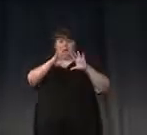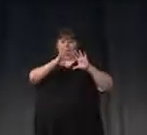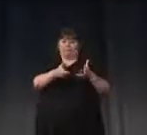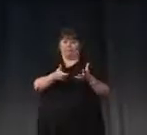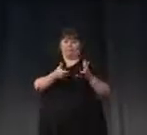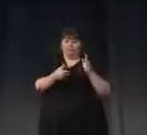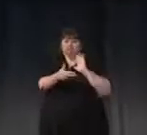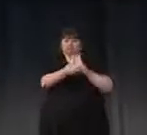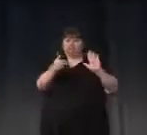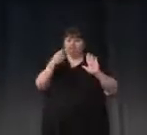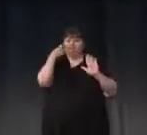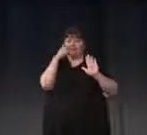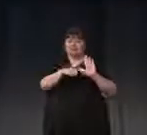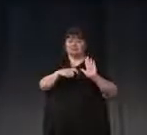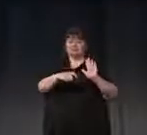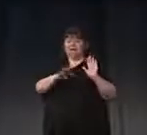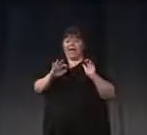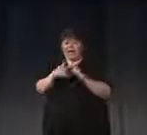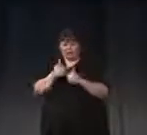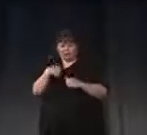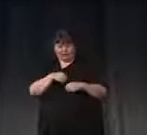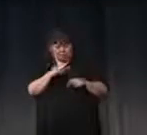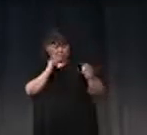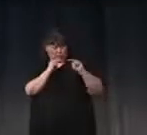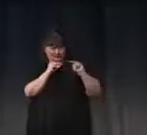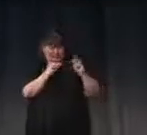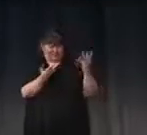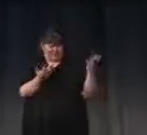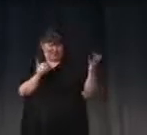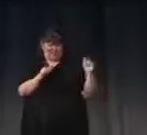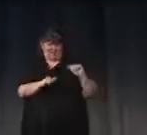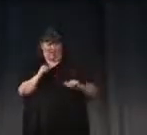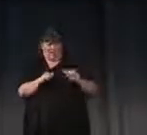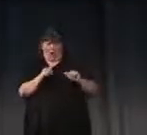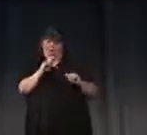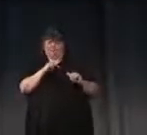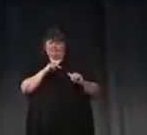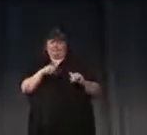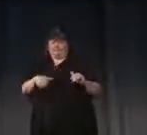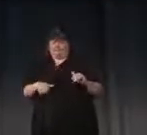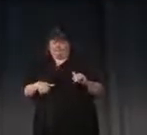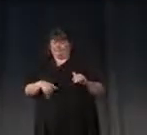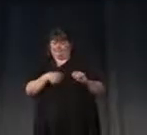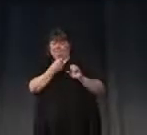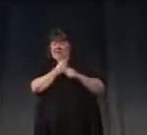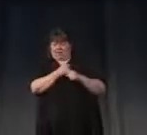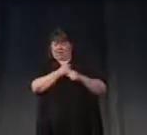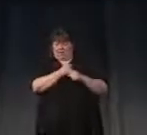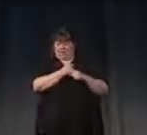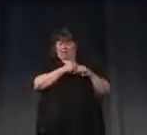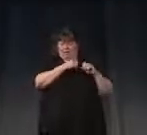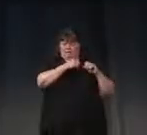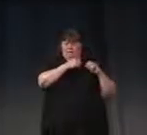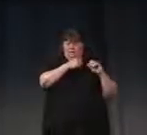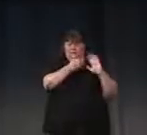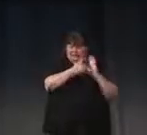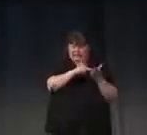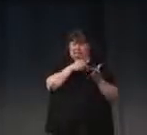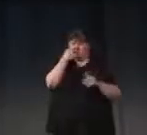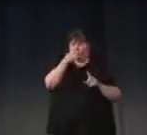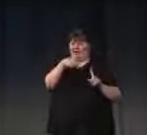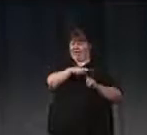them? How can we negotiate uncertainty and intuit or make differences, make inferences